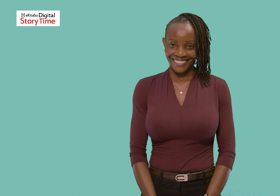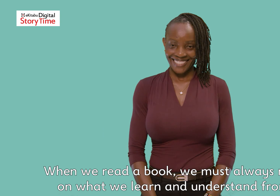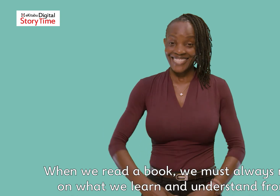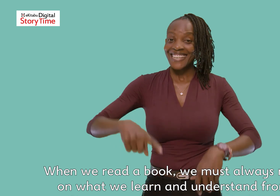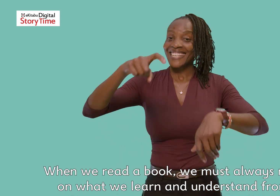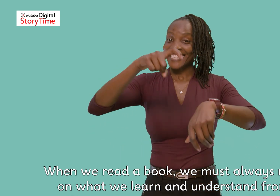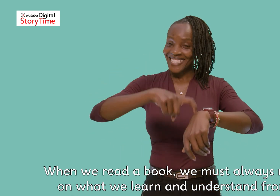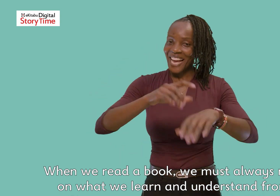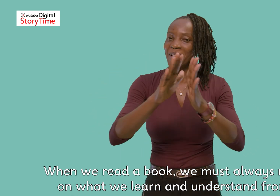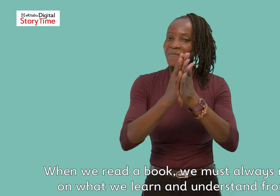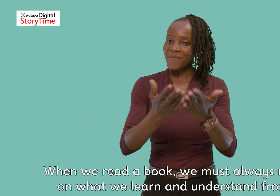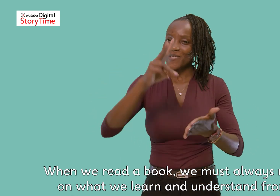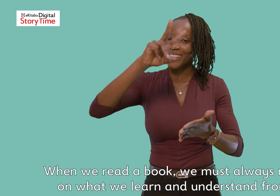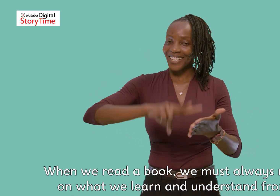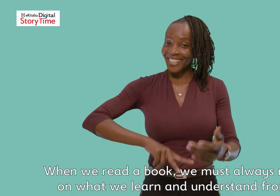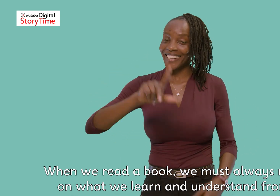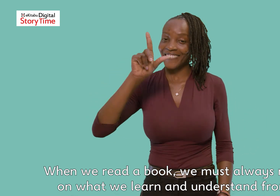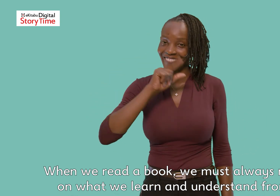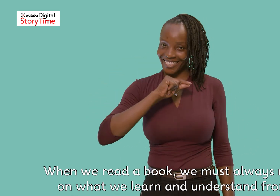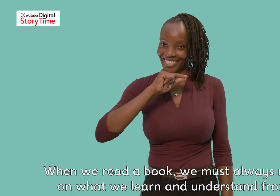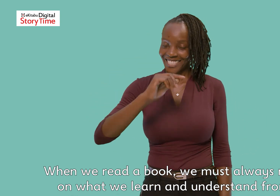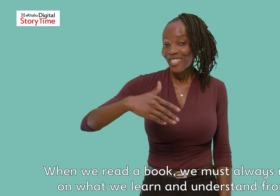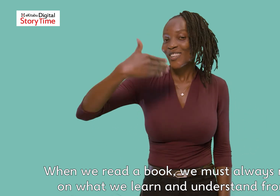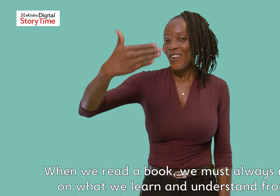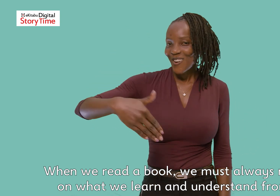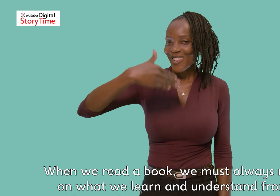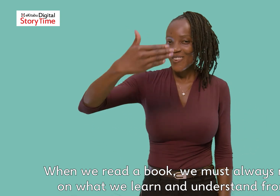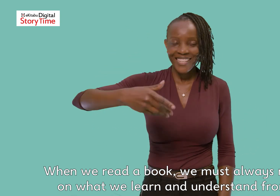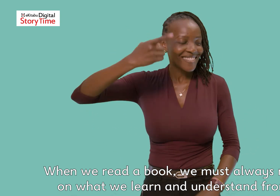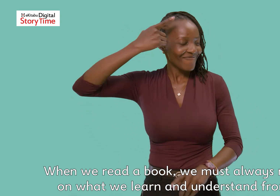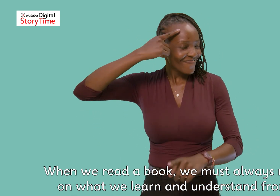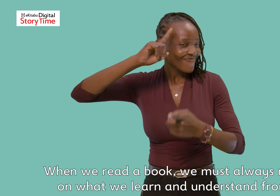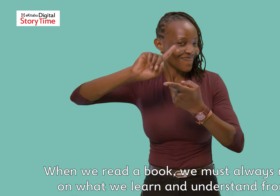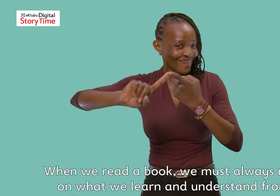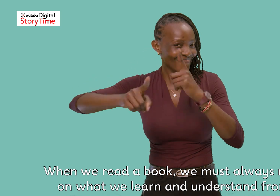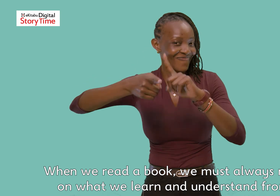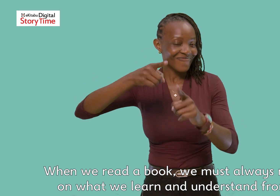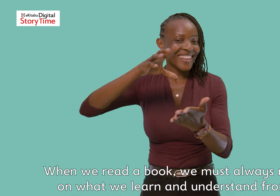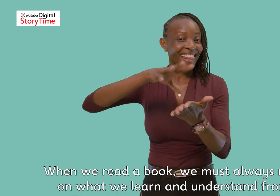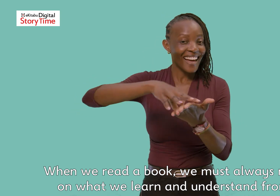When we read a book, we must always reflect on what we learn and understand from it.